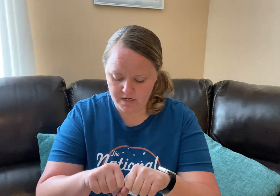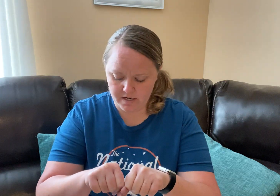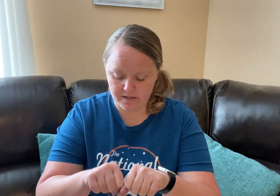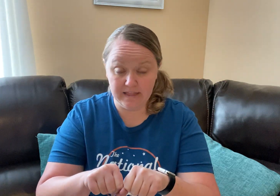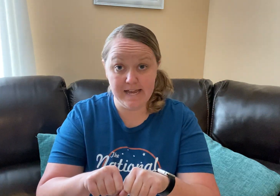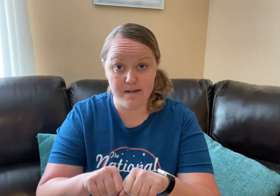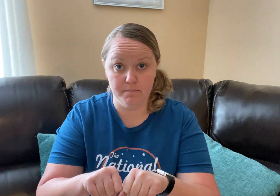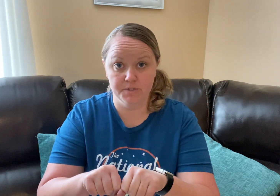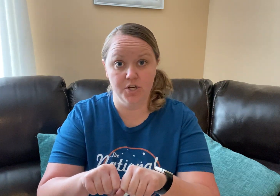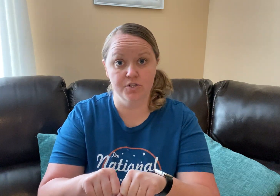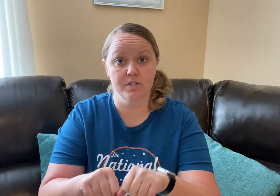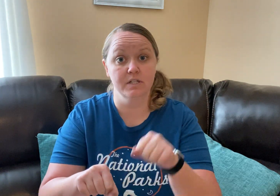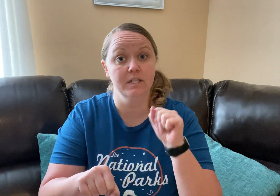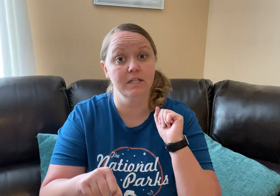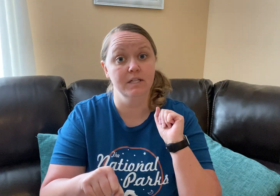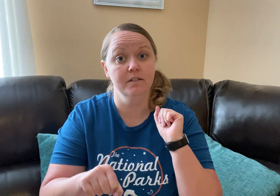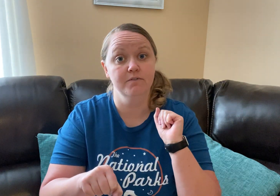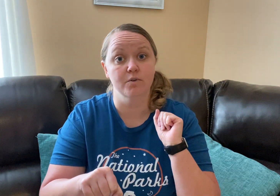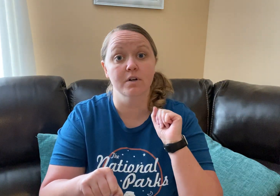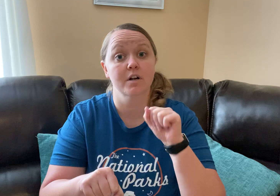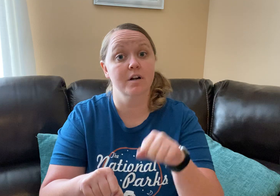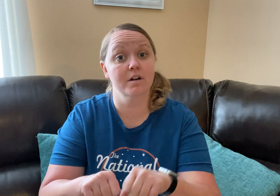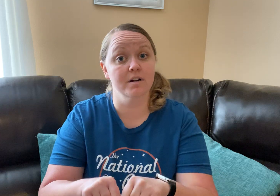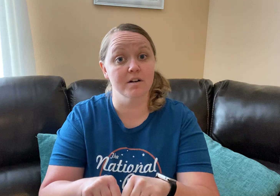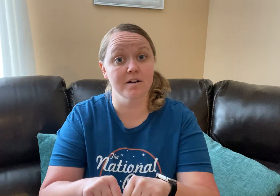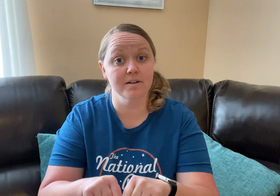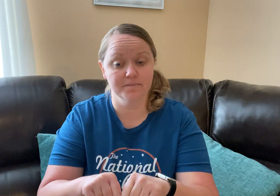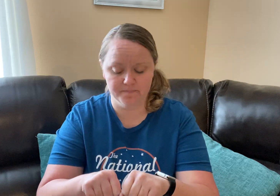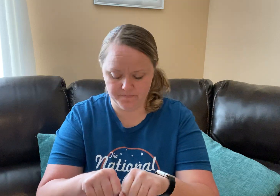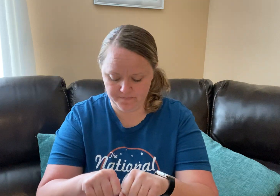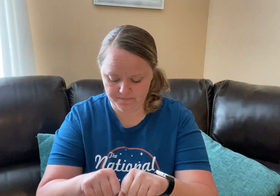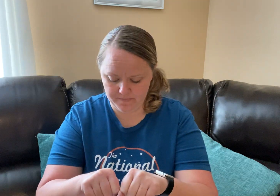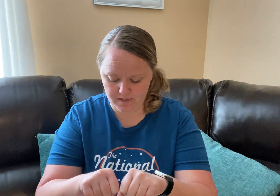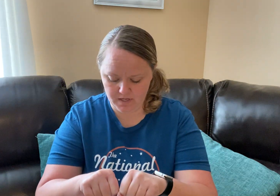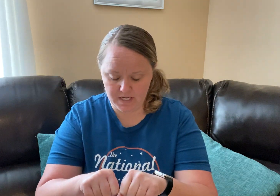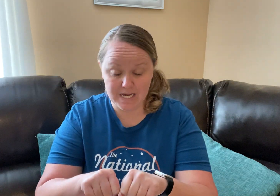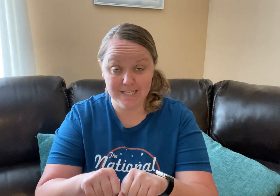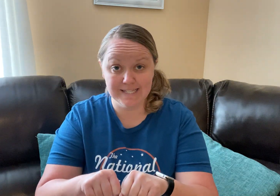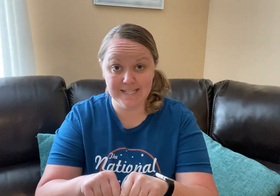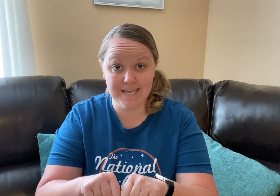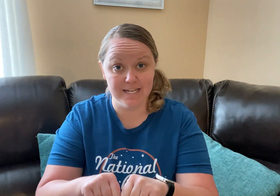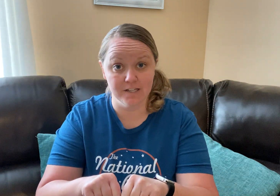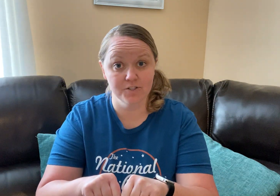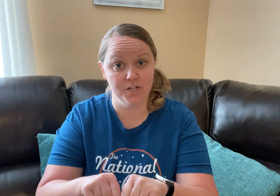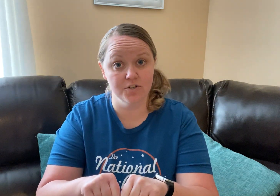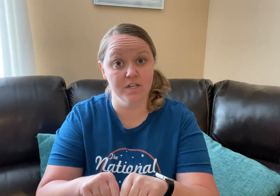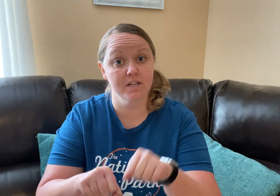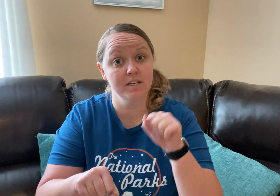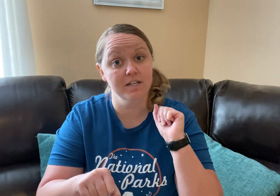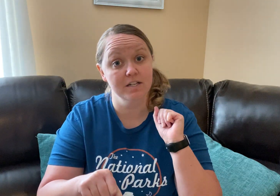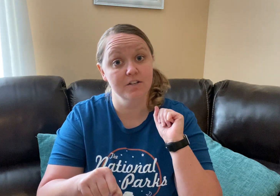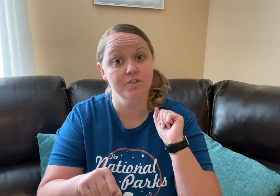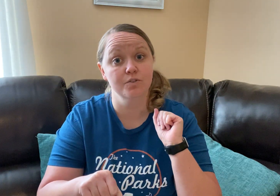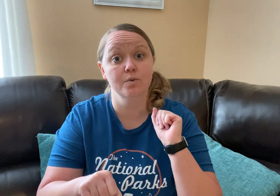Clam, change the ul for ur. Skin, change the c to